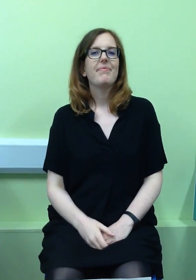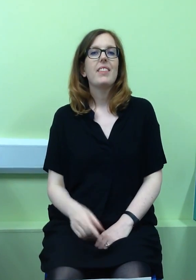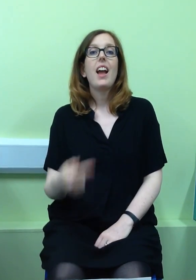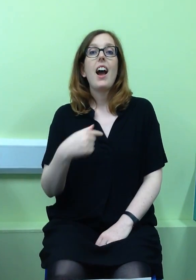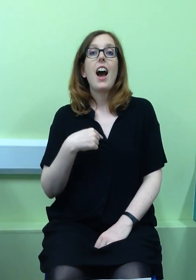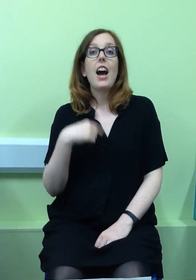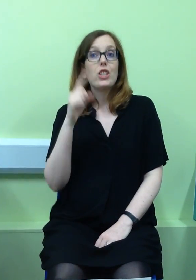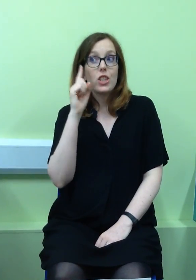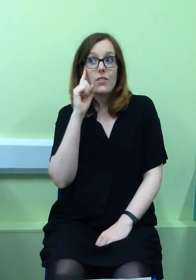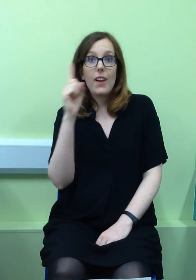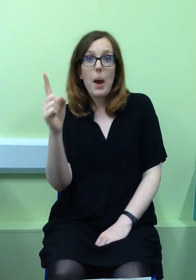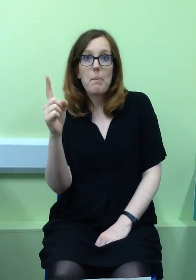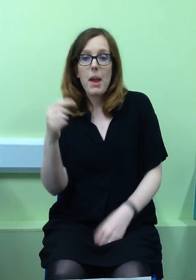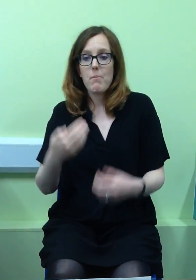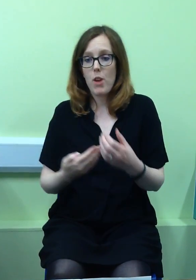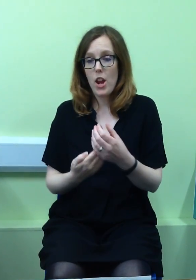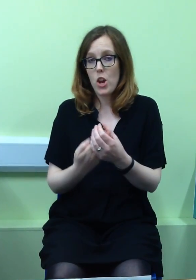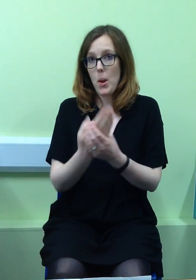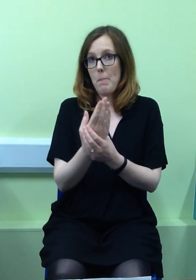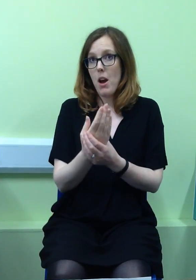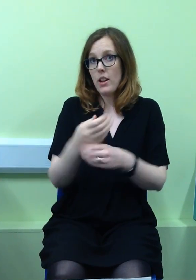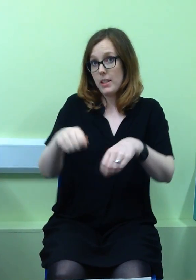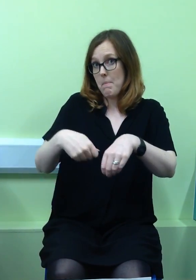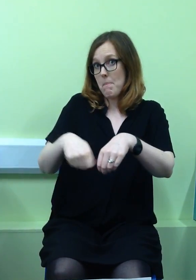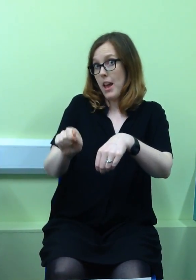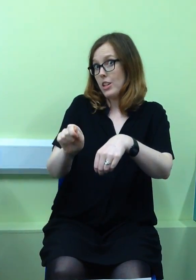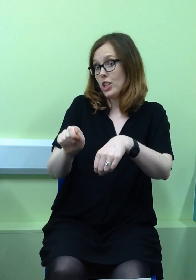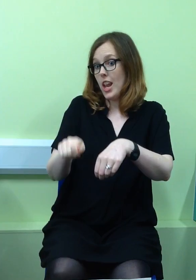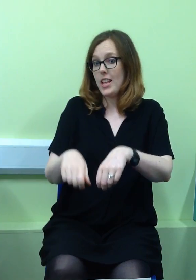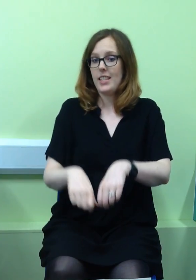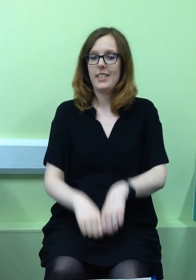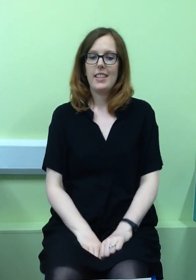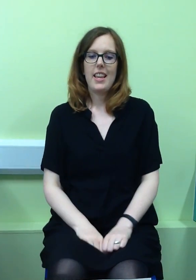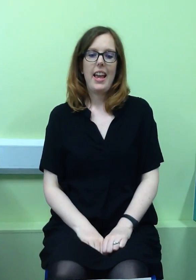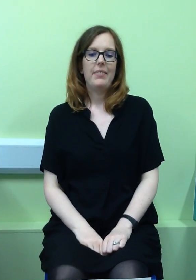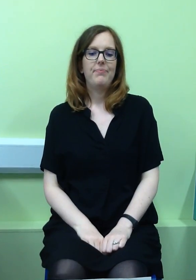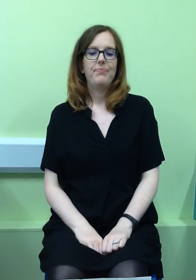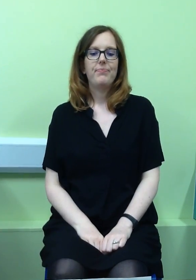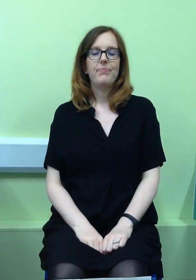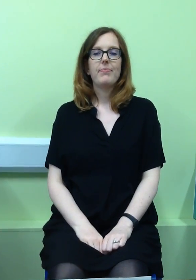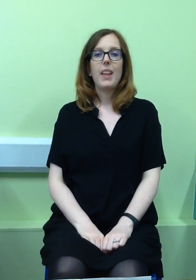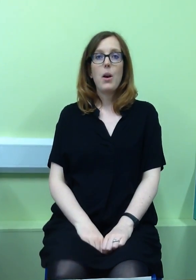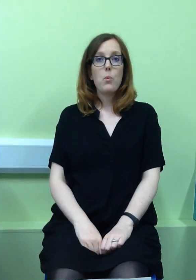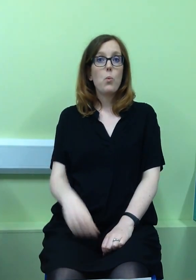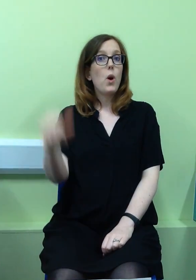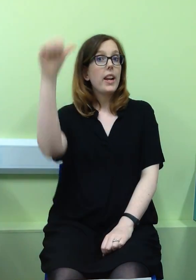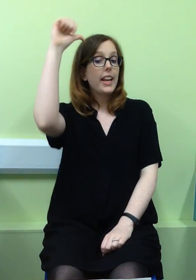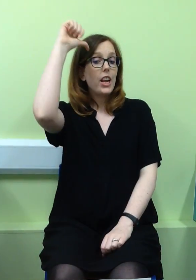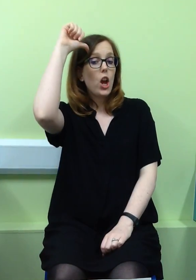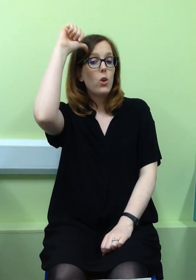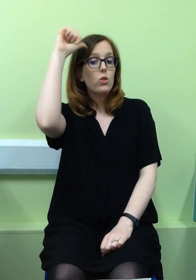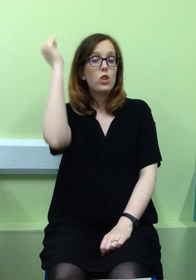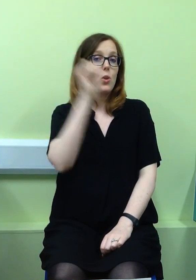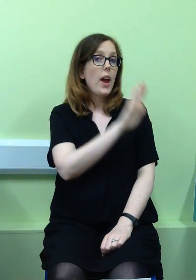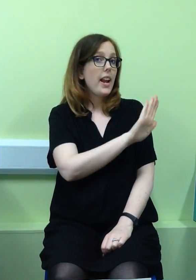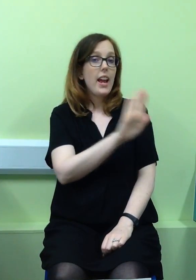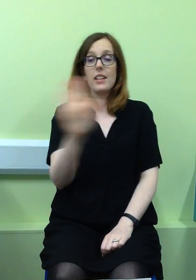I just found me a brand new box and matches, yeah. Now what he knows you ain't had